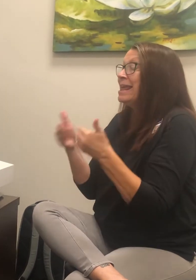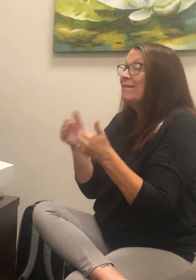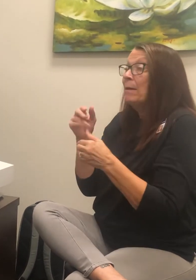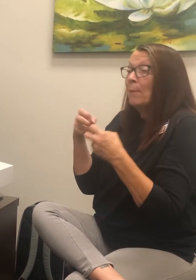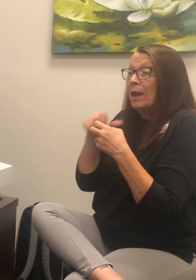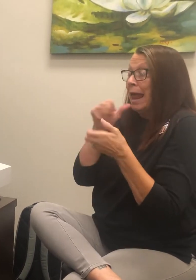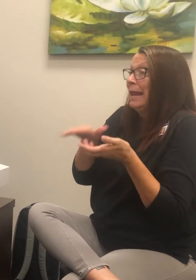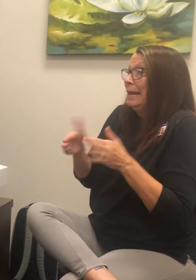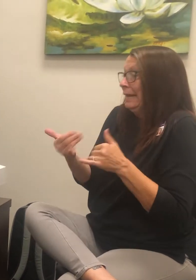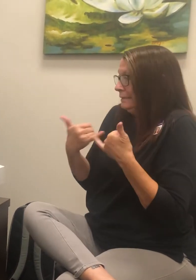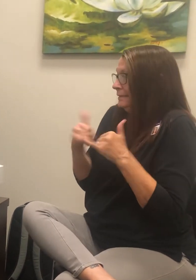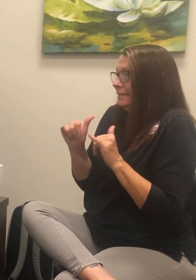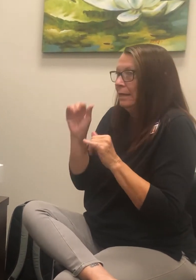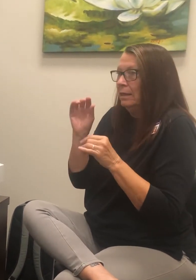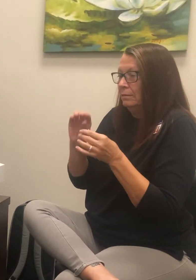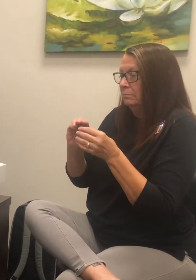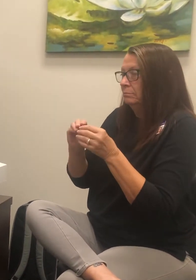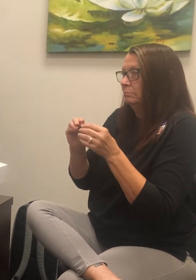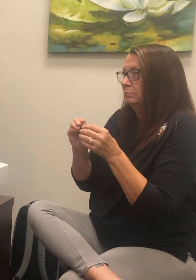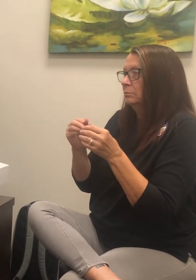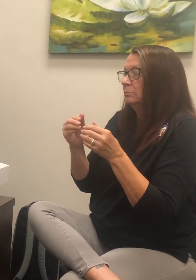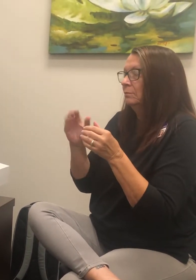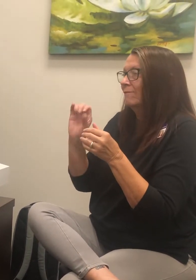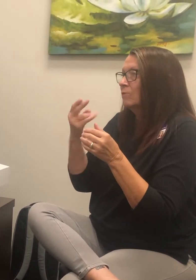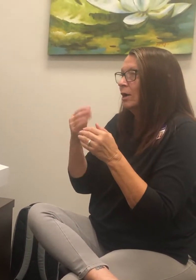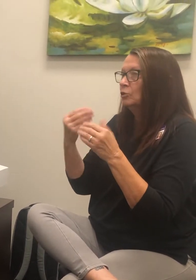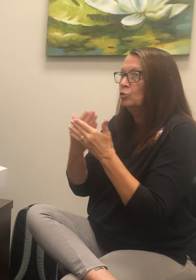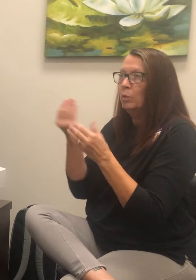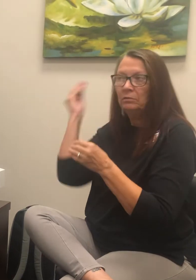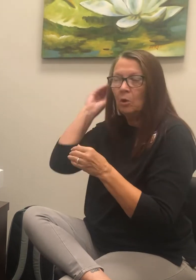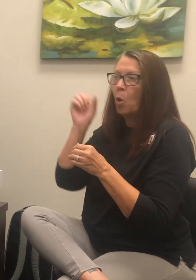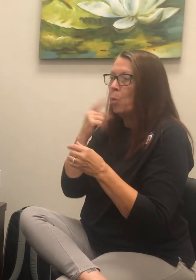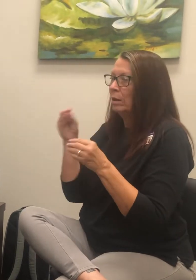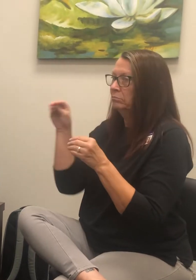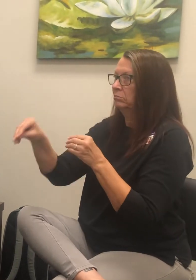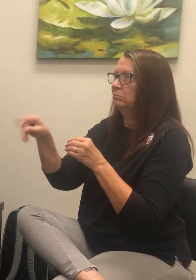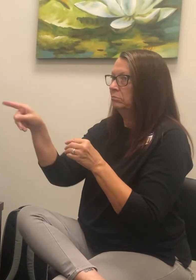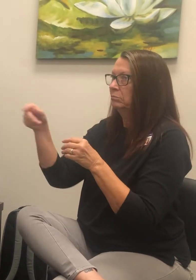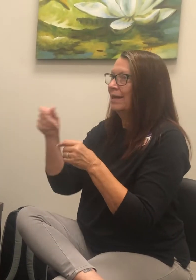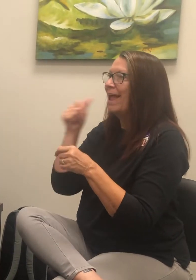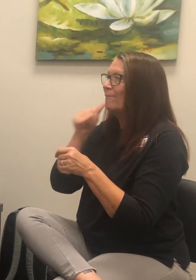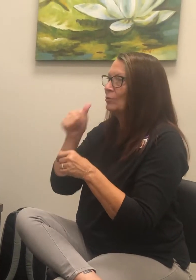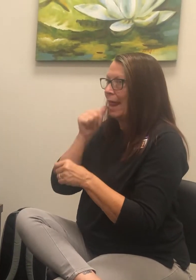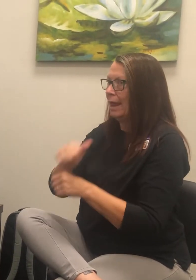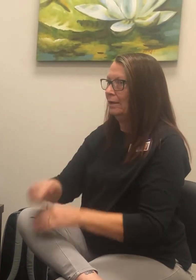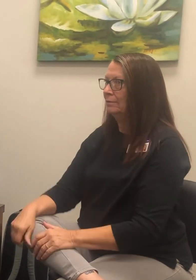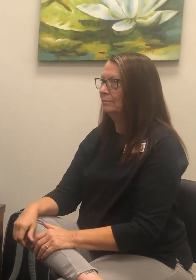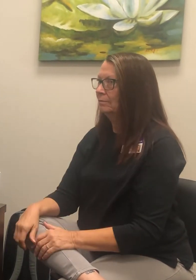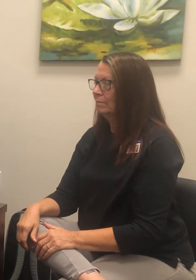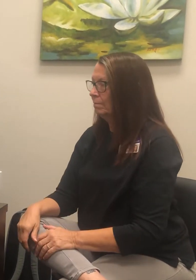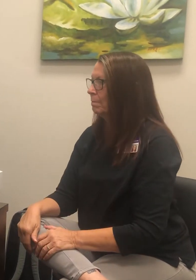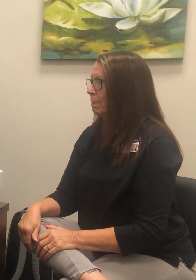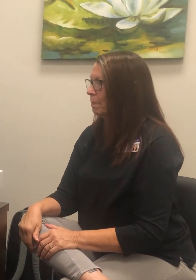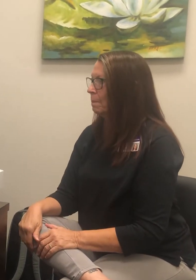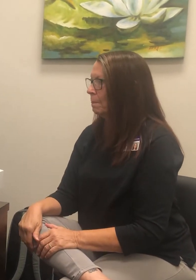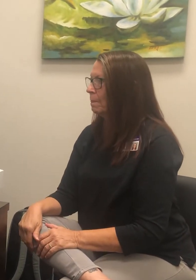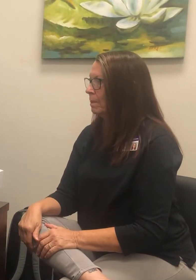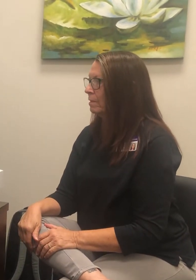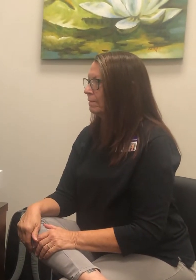battery is not dead you'll put a fresh battery on and put the old battery on the charger okay